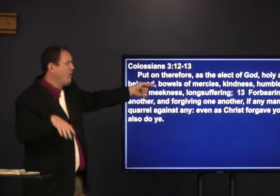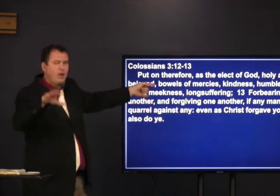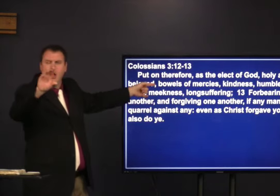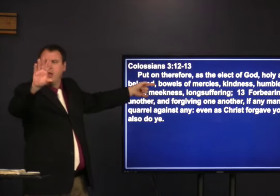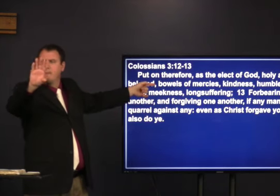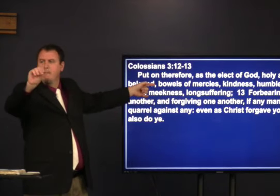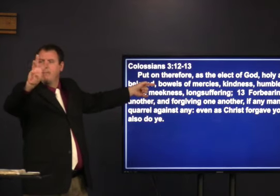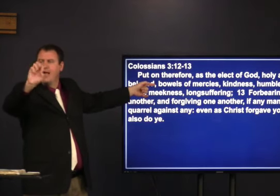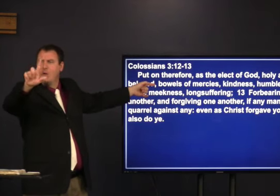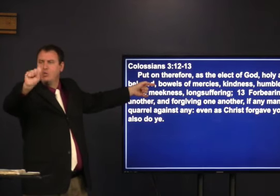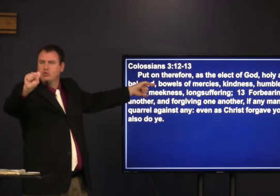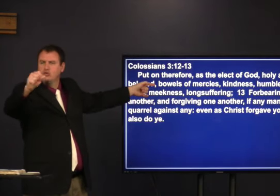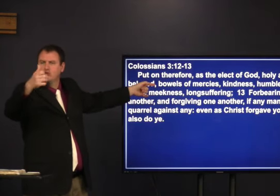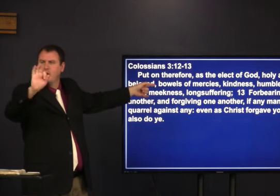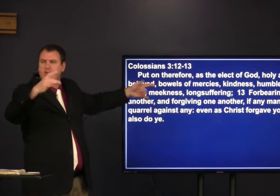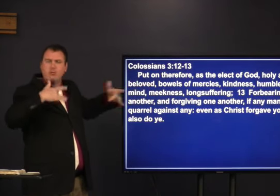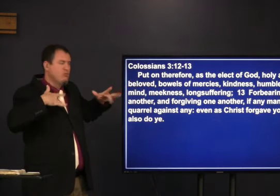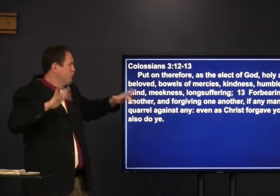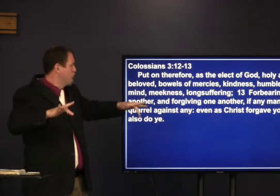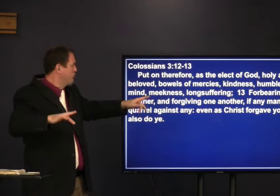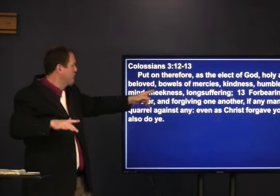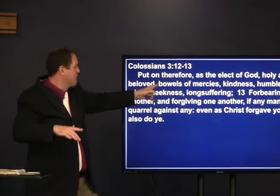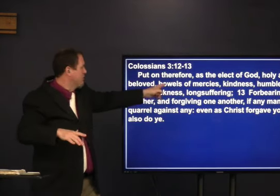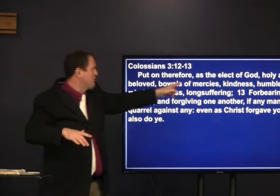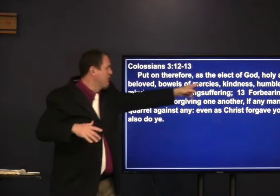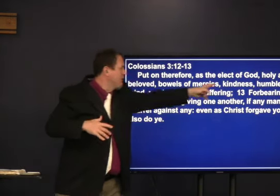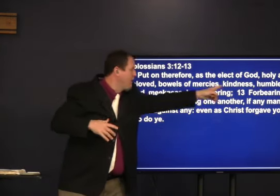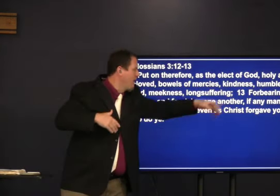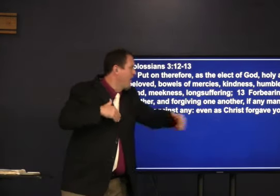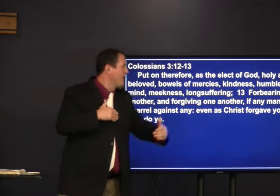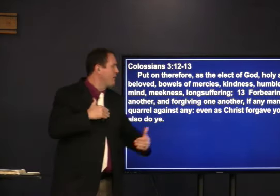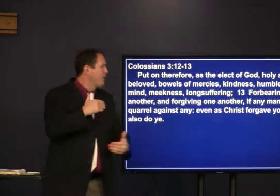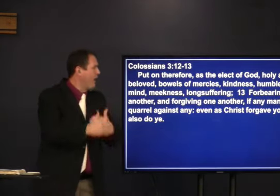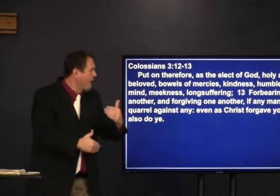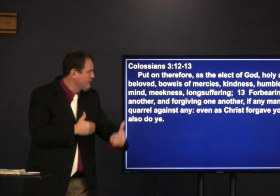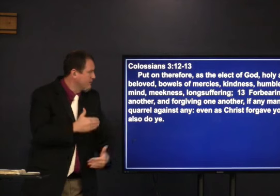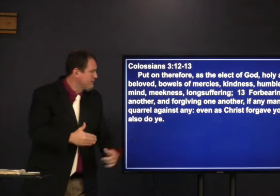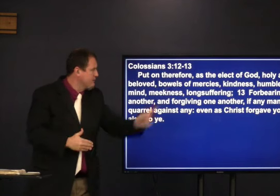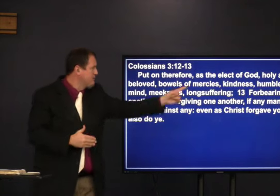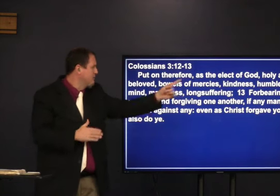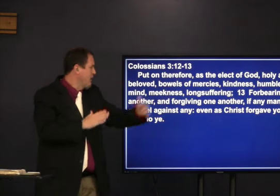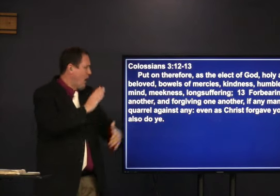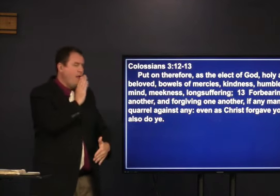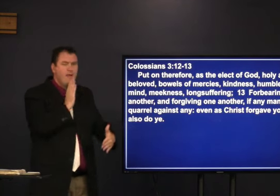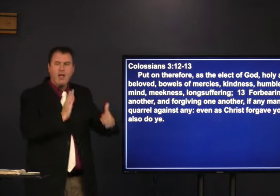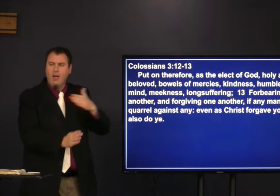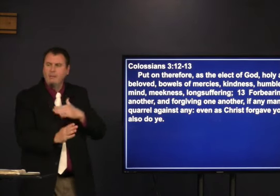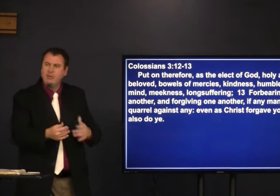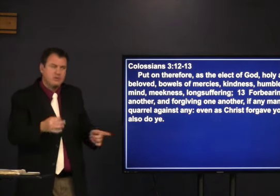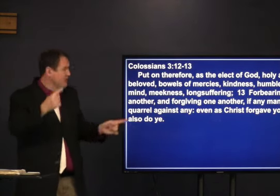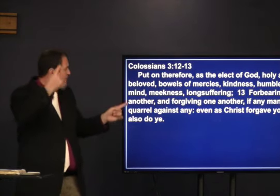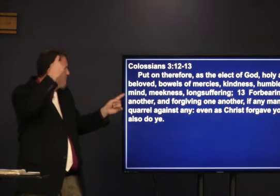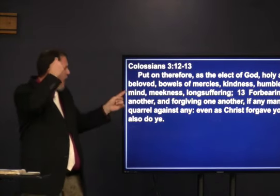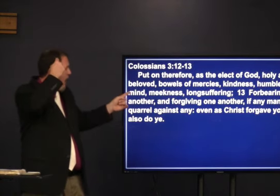list? Fouls of mercy. Kindness. Humbleness of mind.